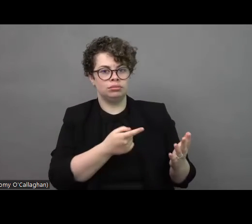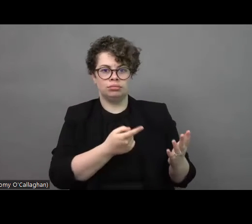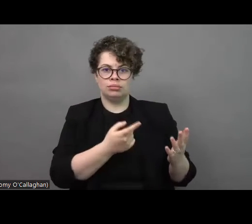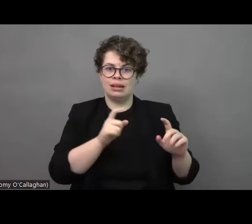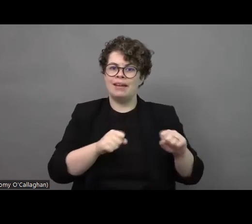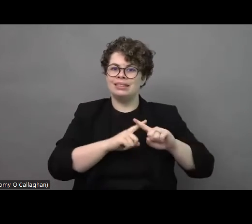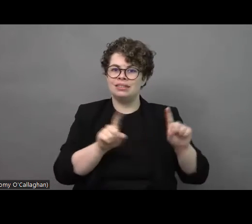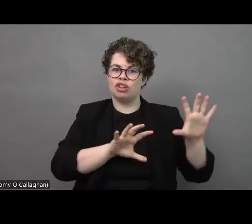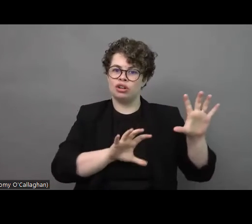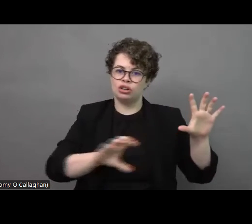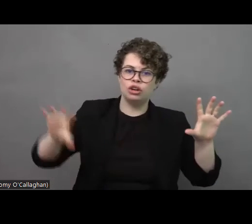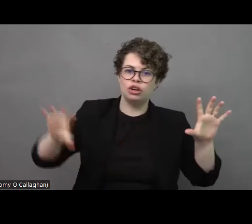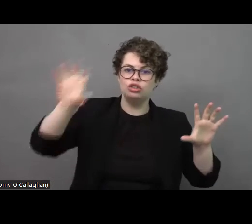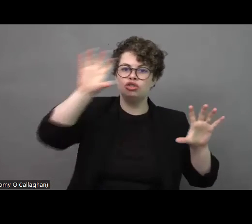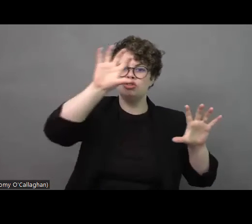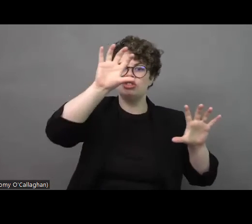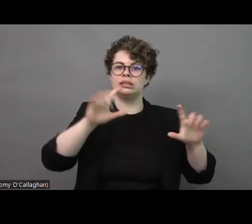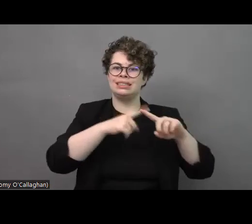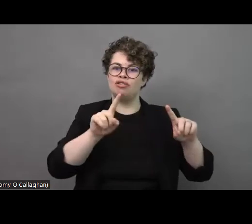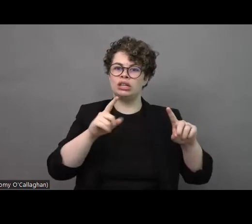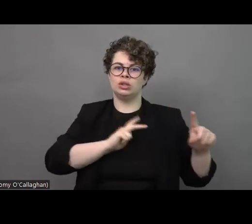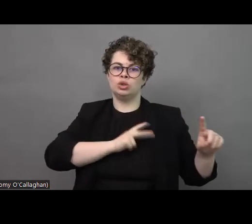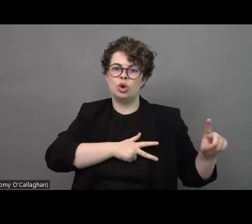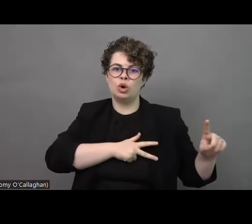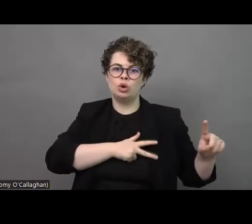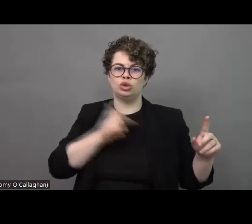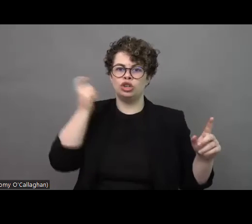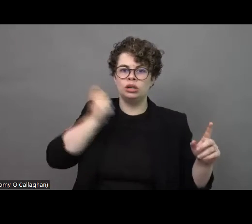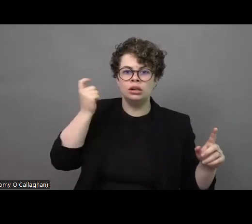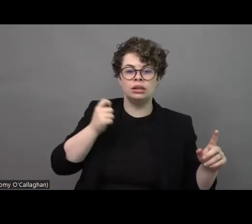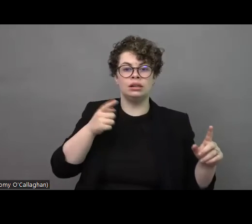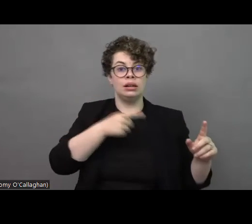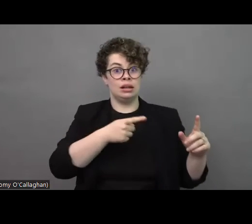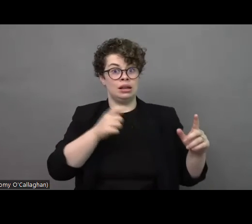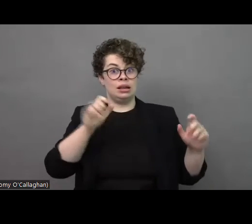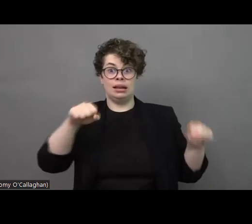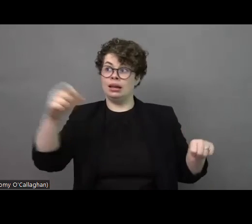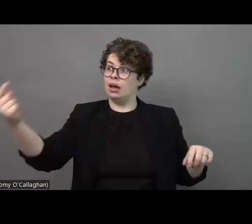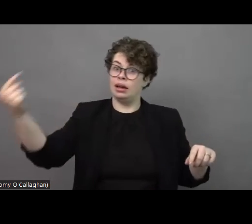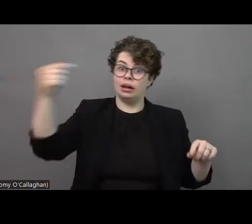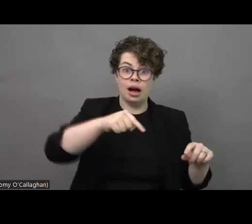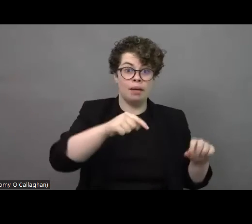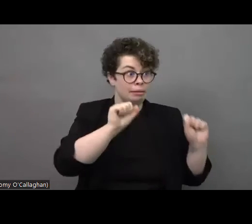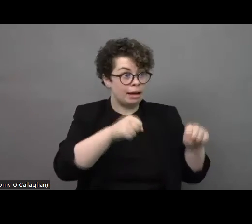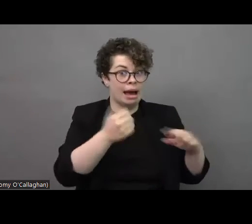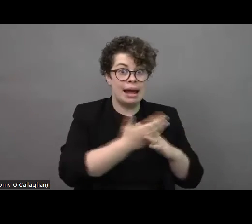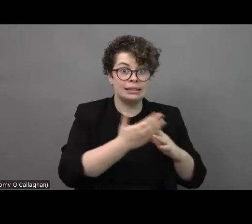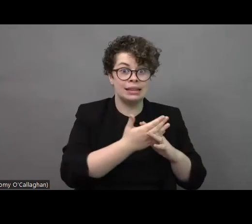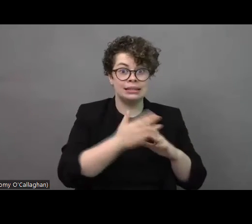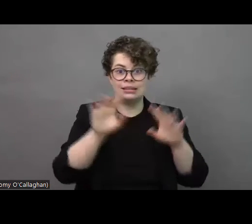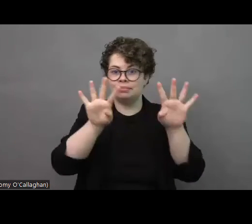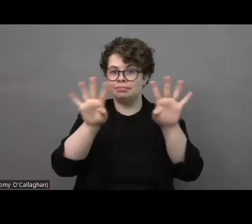and we are not sure how many people will be able to get this care because different